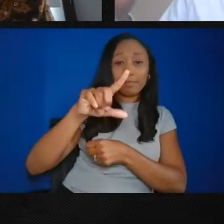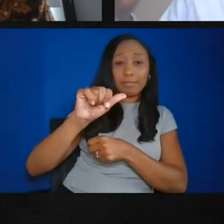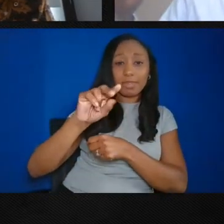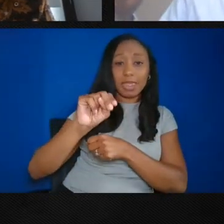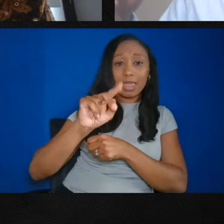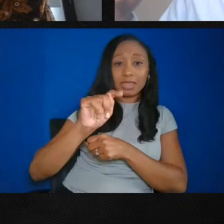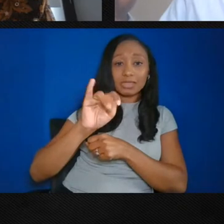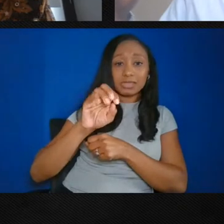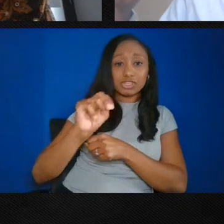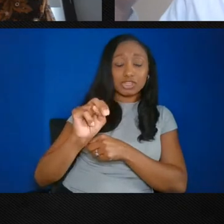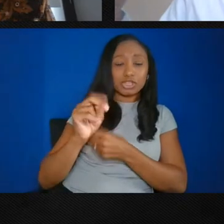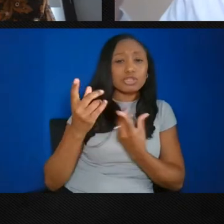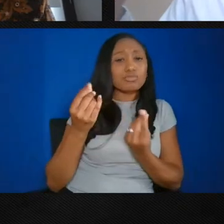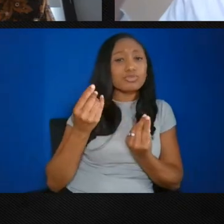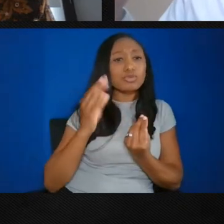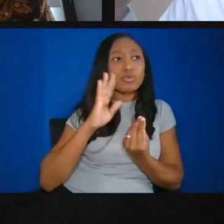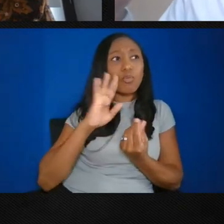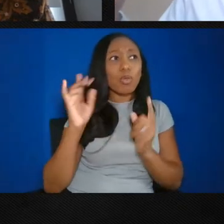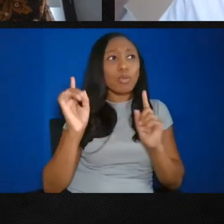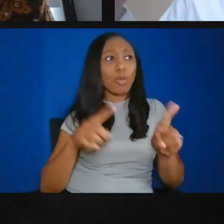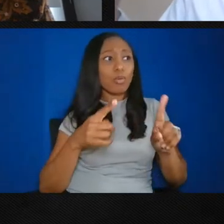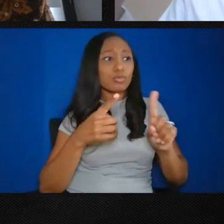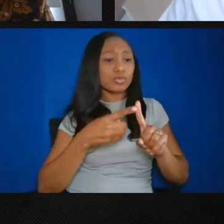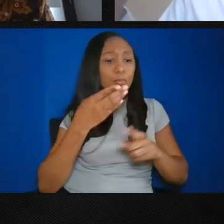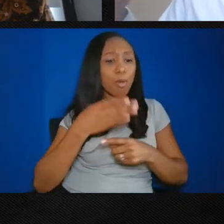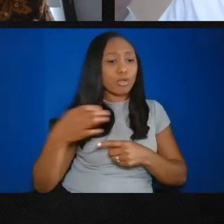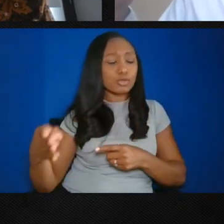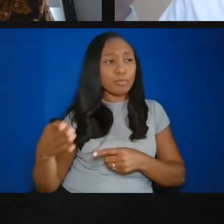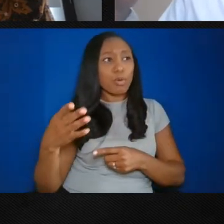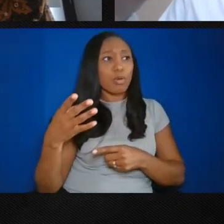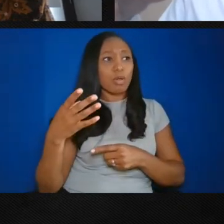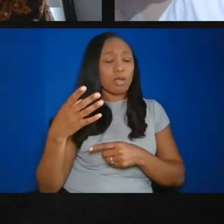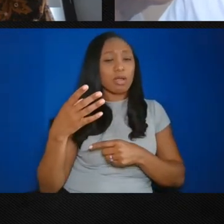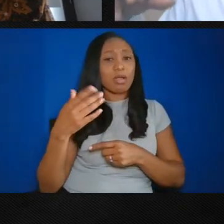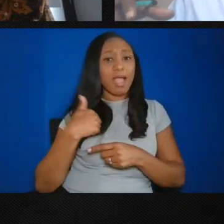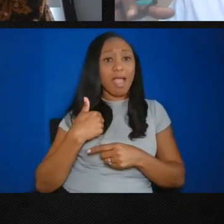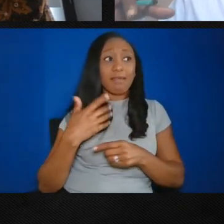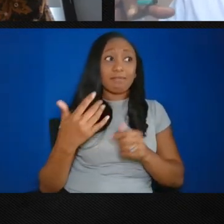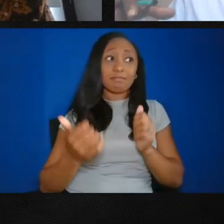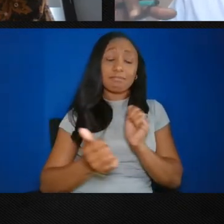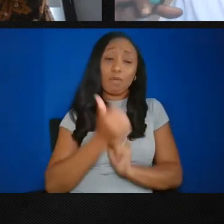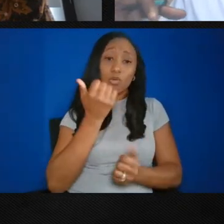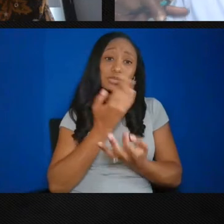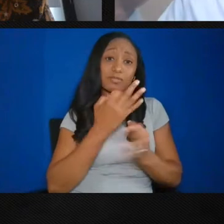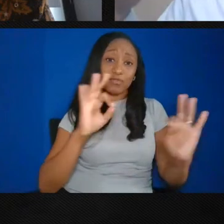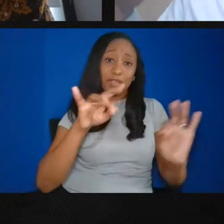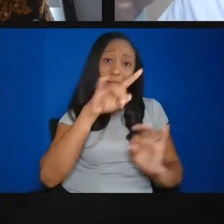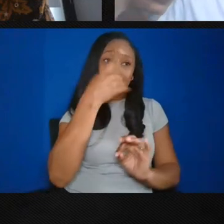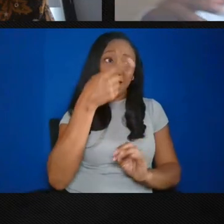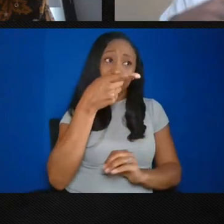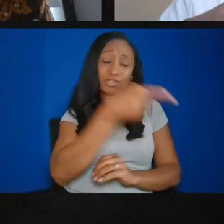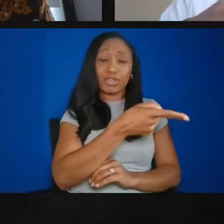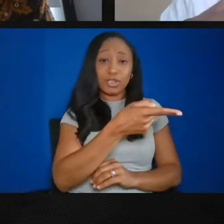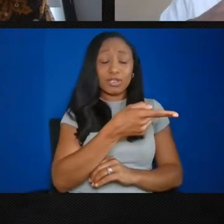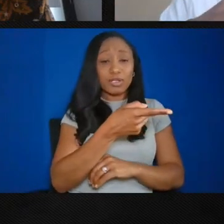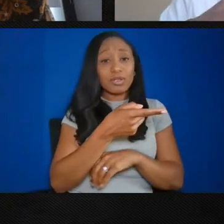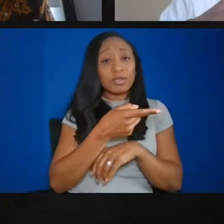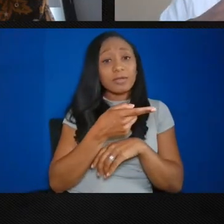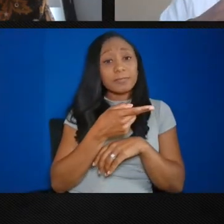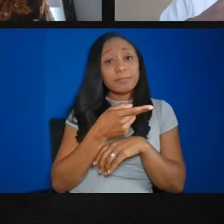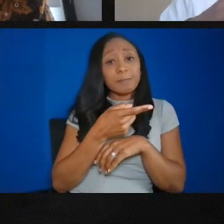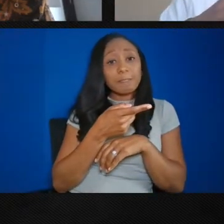Point. Baltimore, Maryland had more free blacks than any other state in the union. As most of your